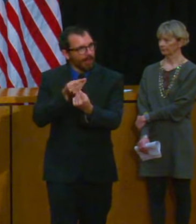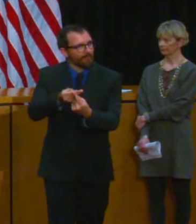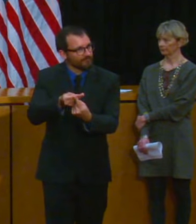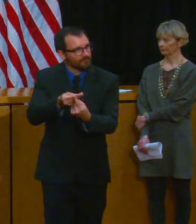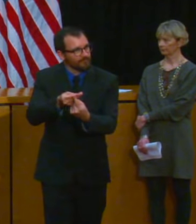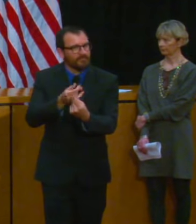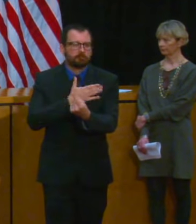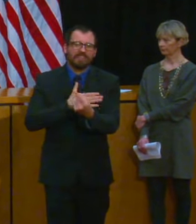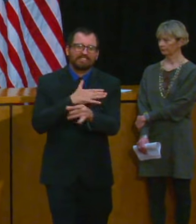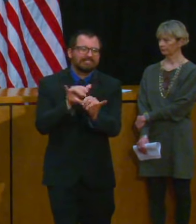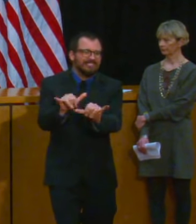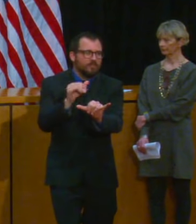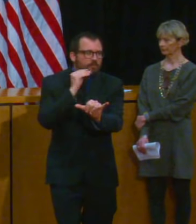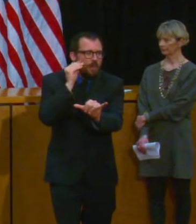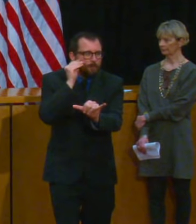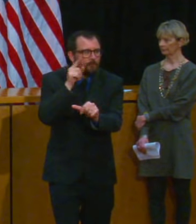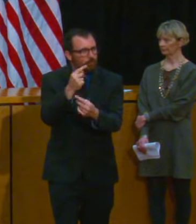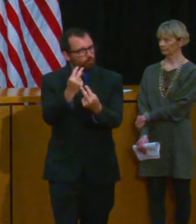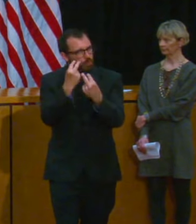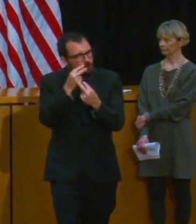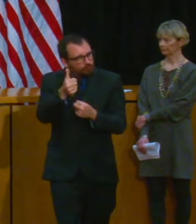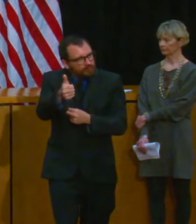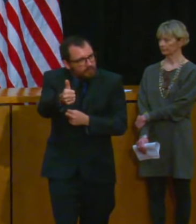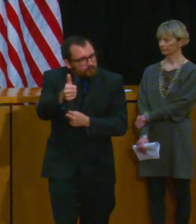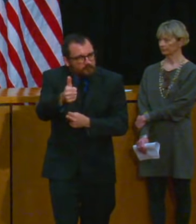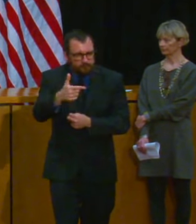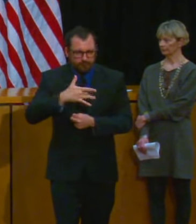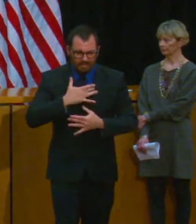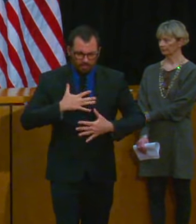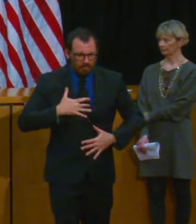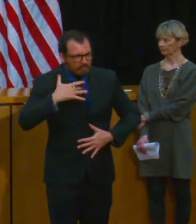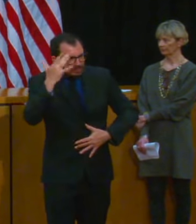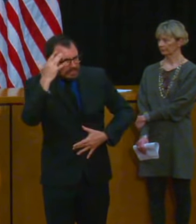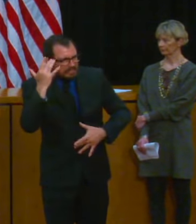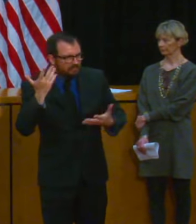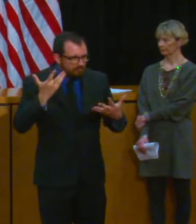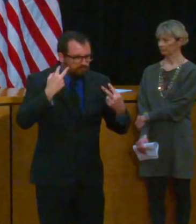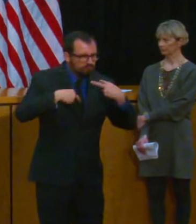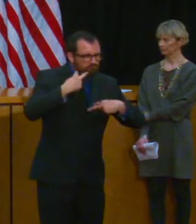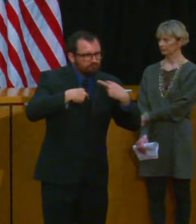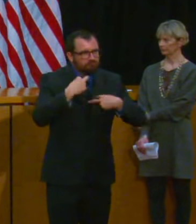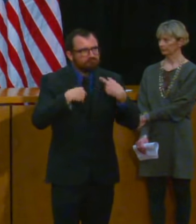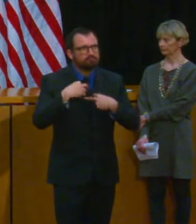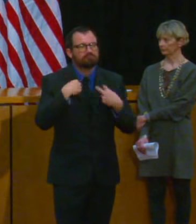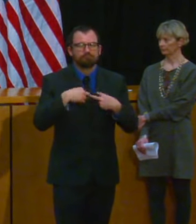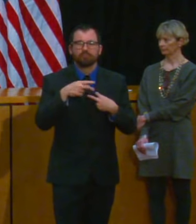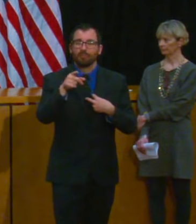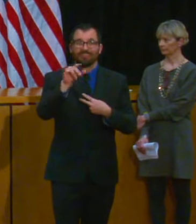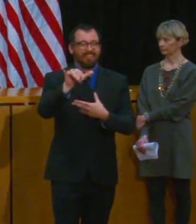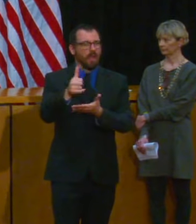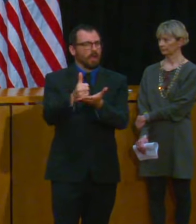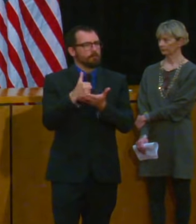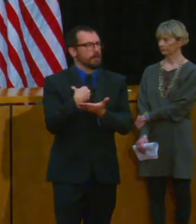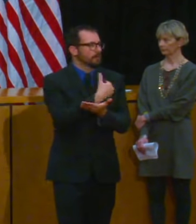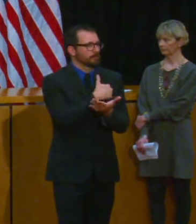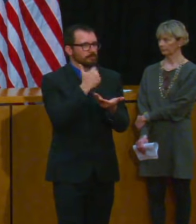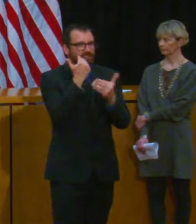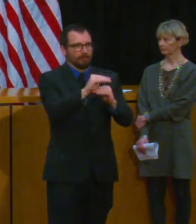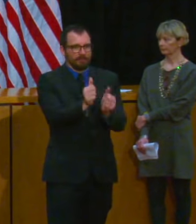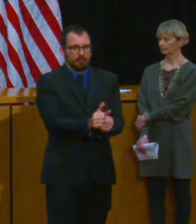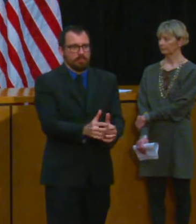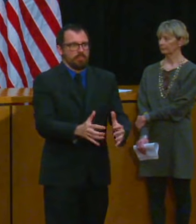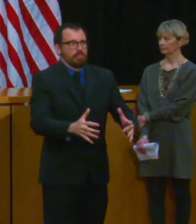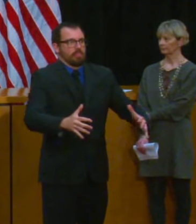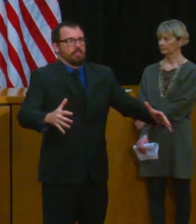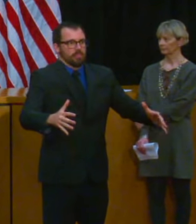spread infectious disease specialists now believe this virus can go undetected for days and some people who test